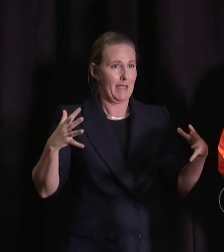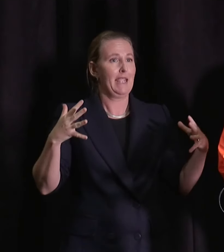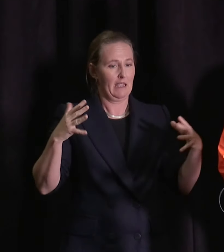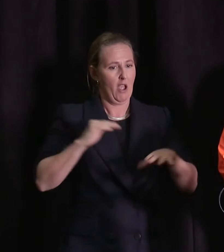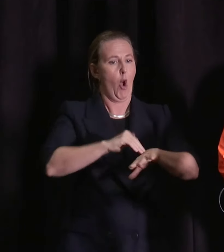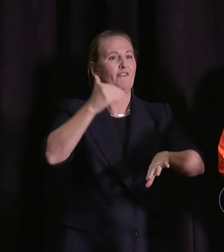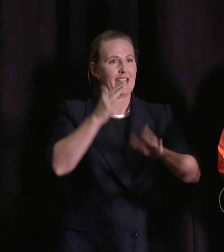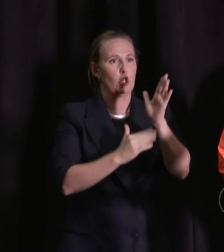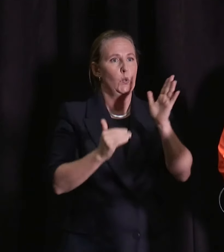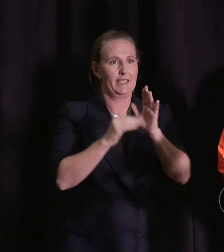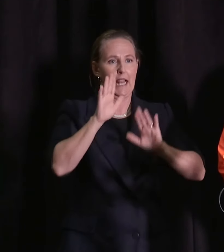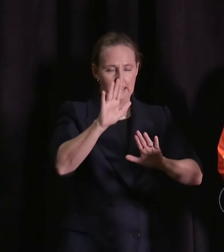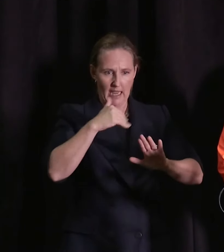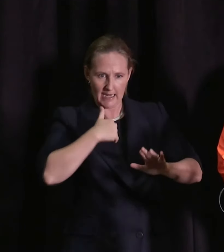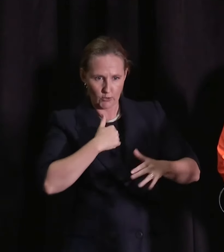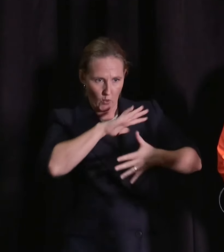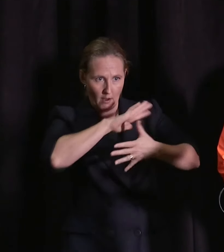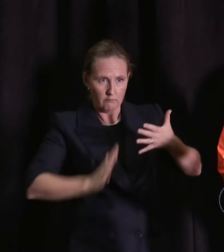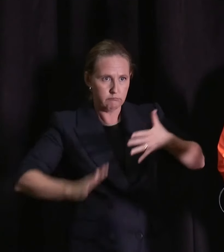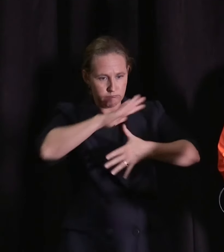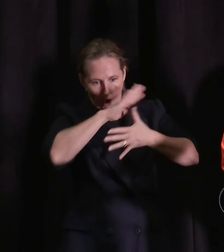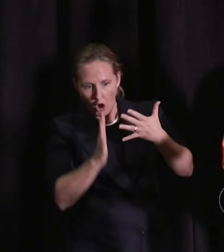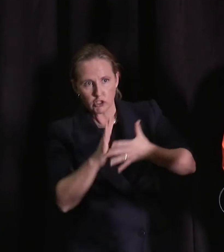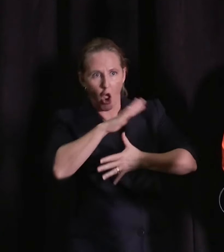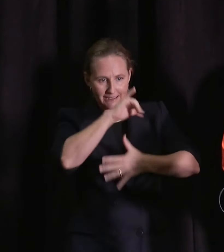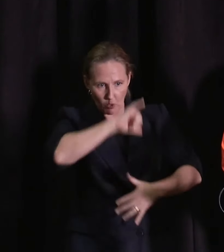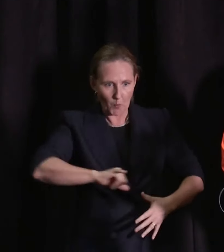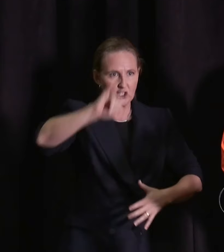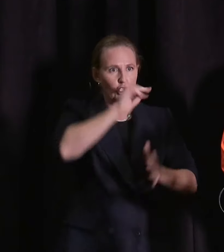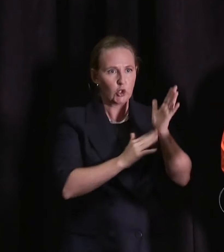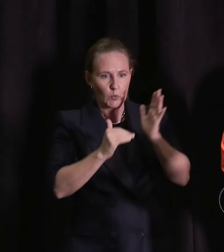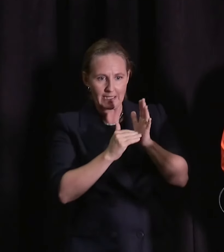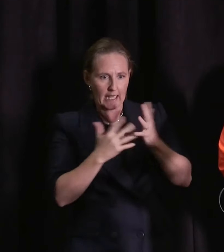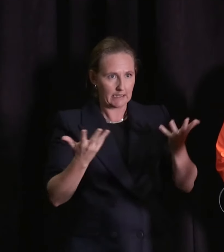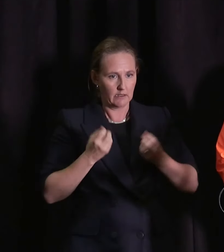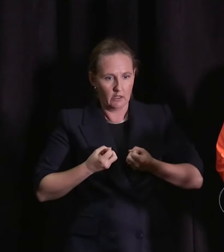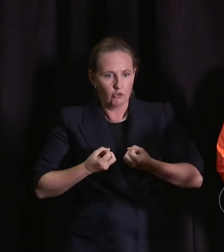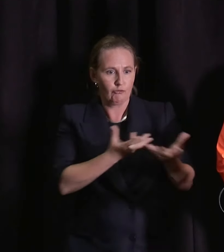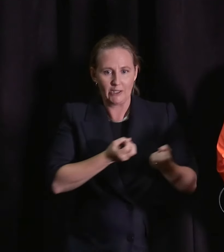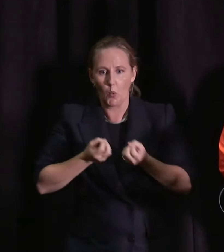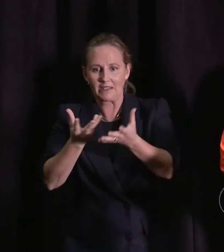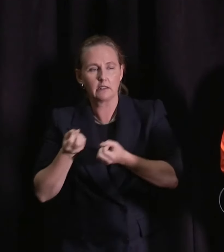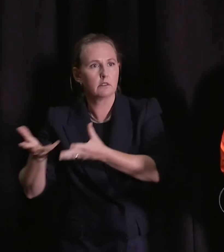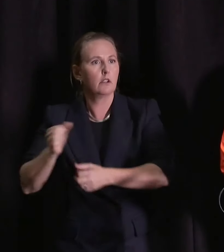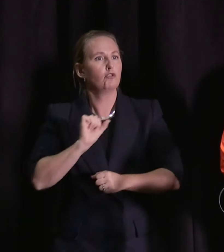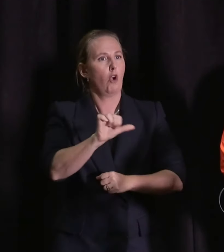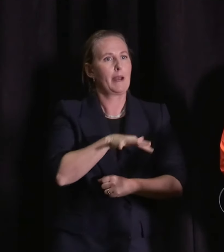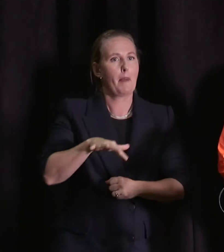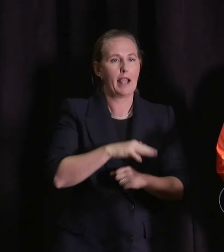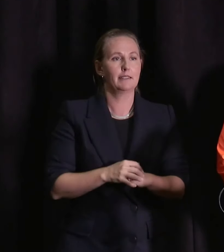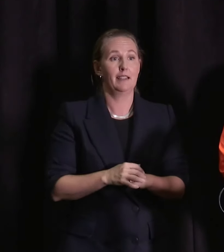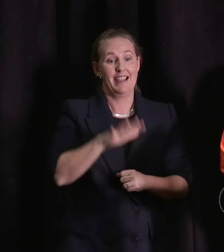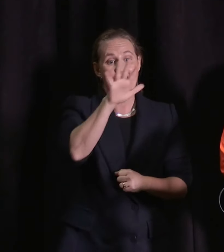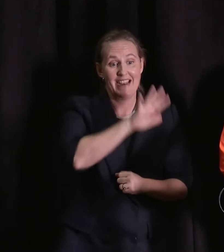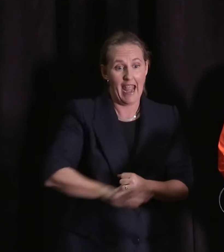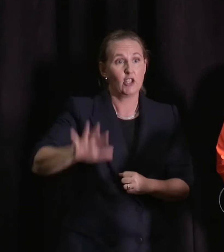with the most pressing needs across the country as quickly as we can and that we're getting the resources to the right place. So a national coordination function which